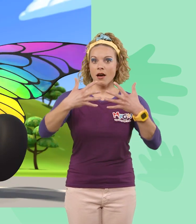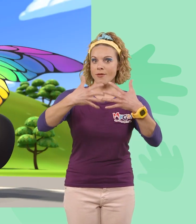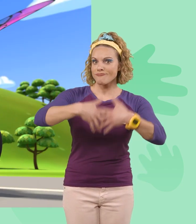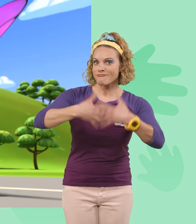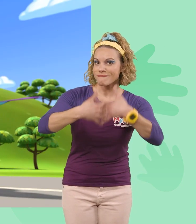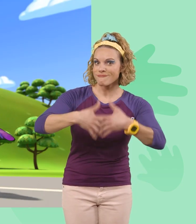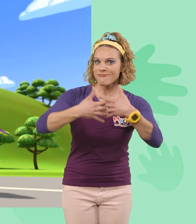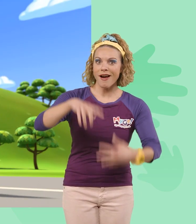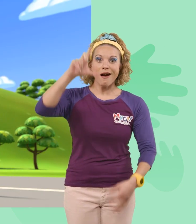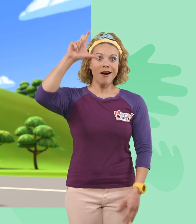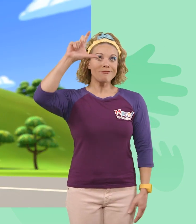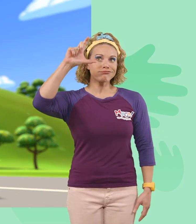Shrinking down!